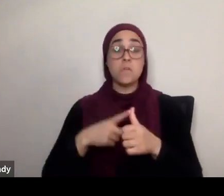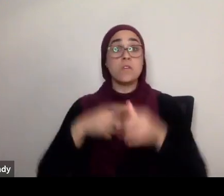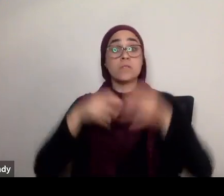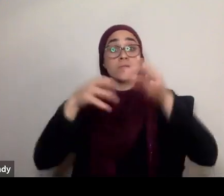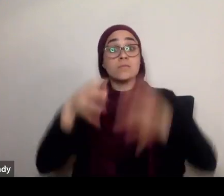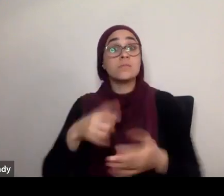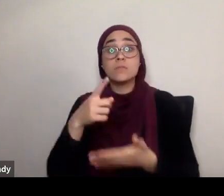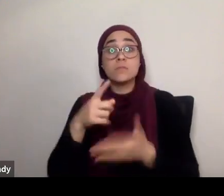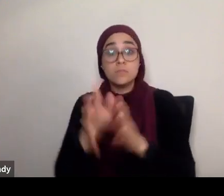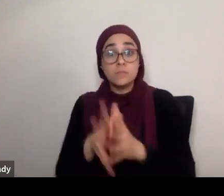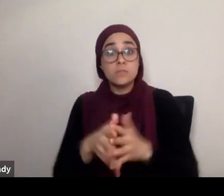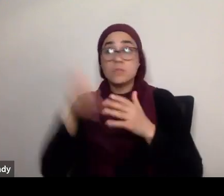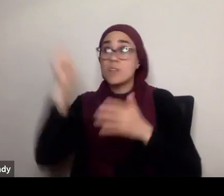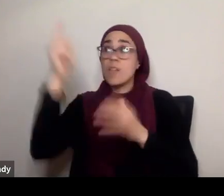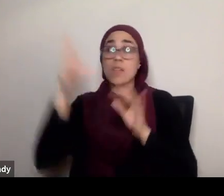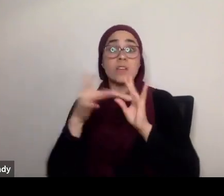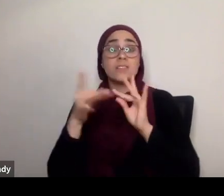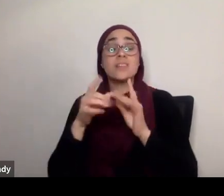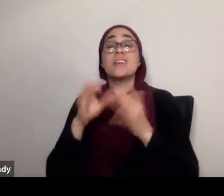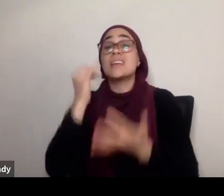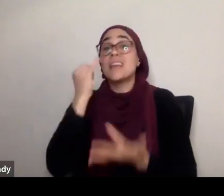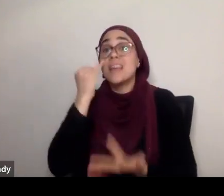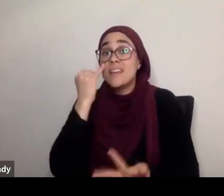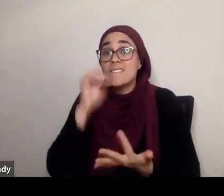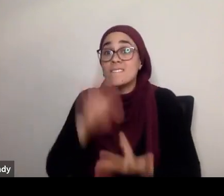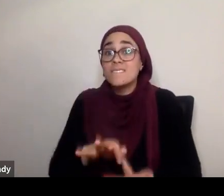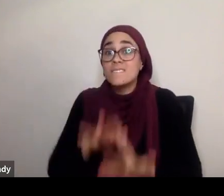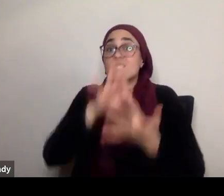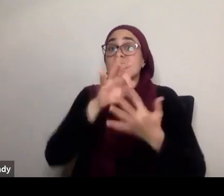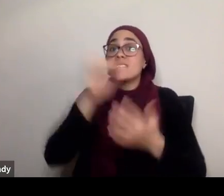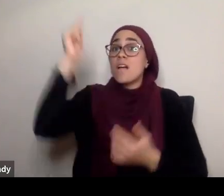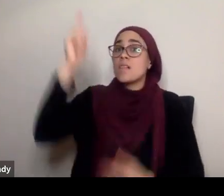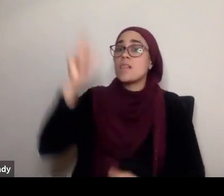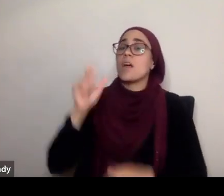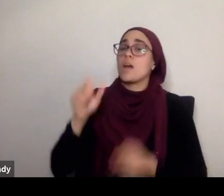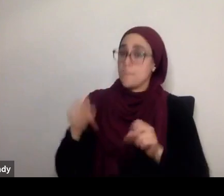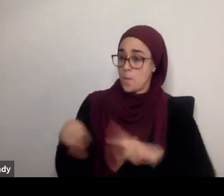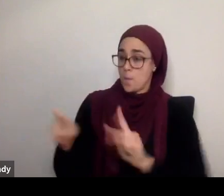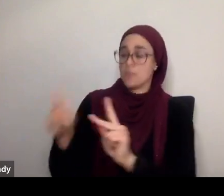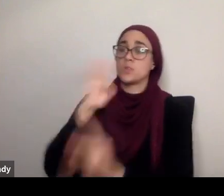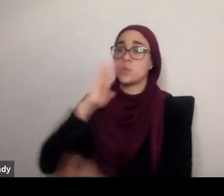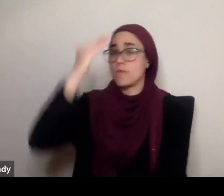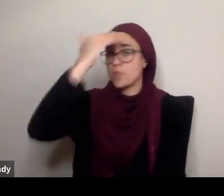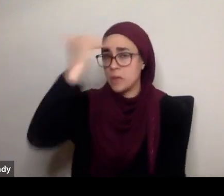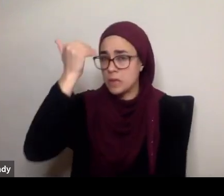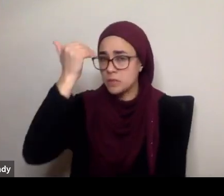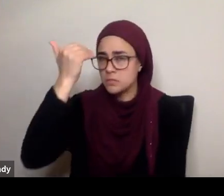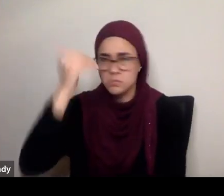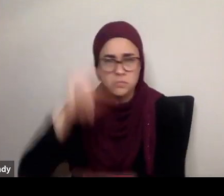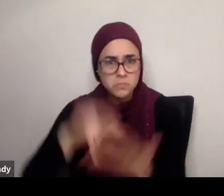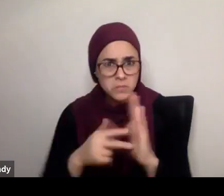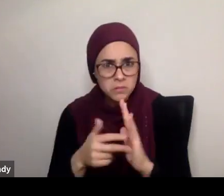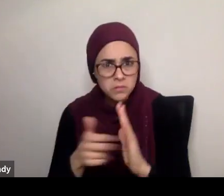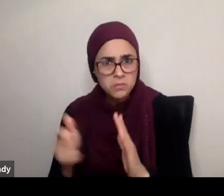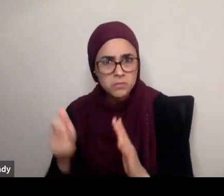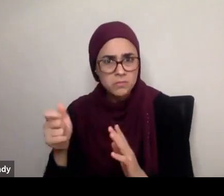wa is saying here, accept what Allah wills. So is He going to forget, or is He not going to forget? Is He going to forget some? What does that mean? So the ulama